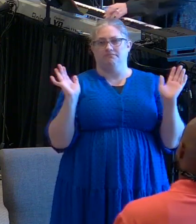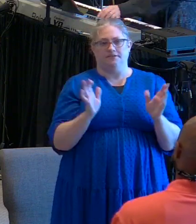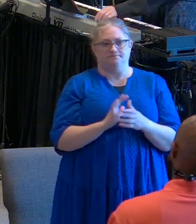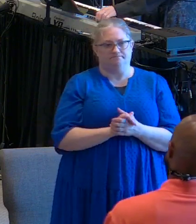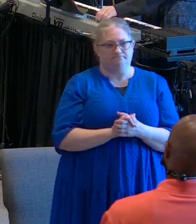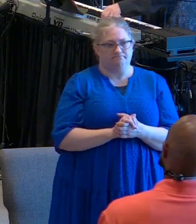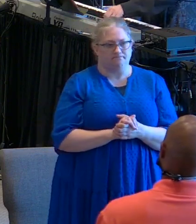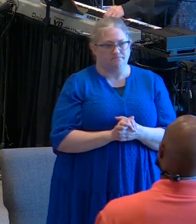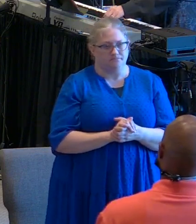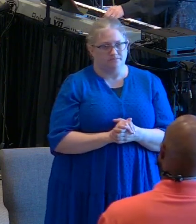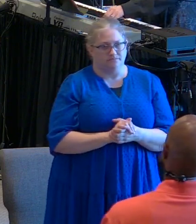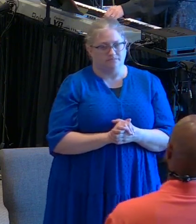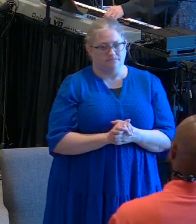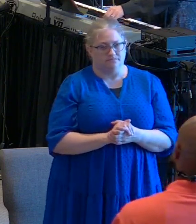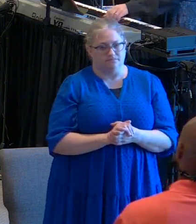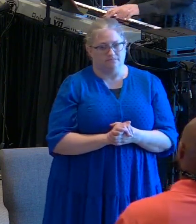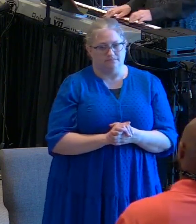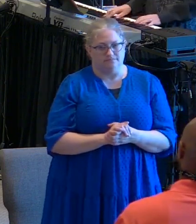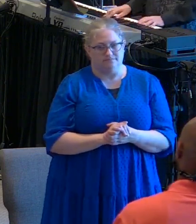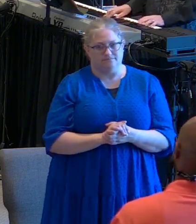darse por vencido